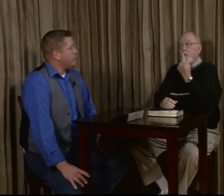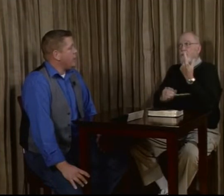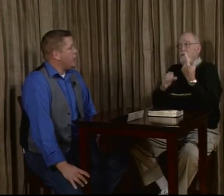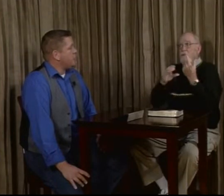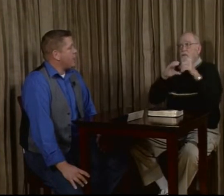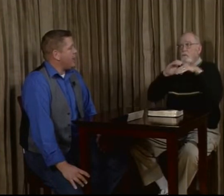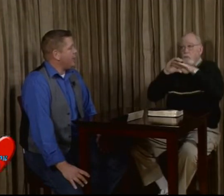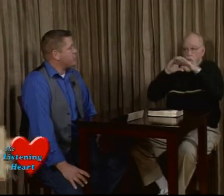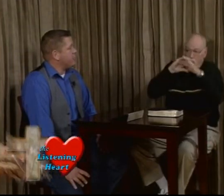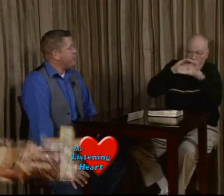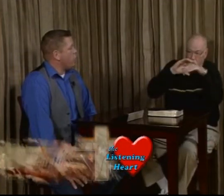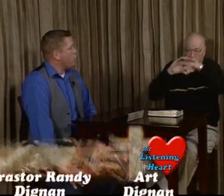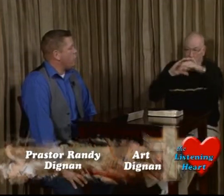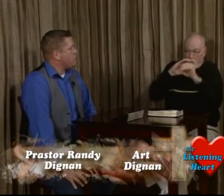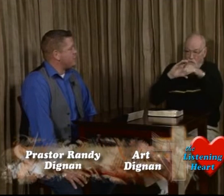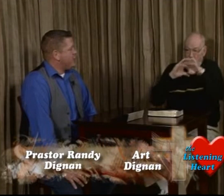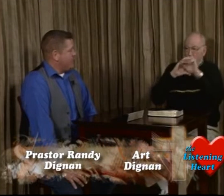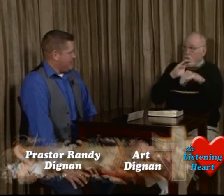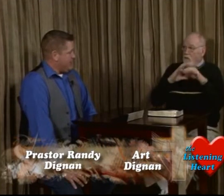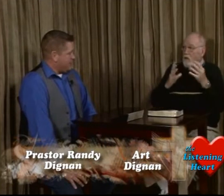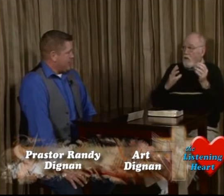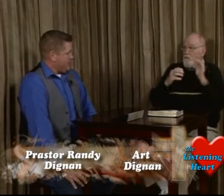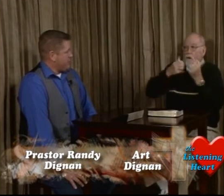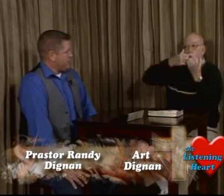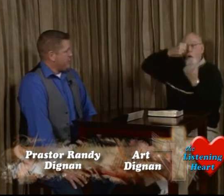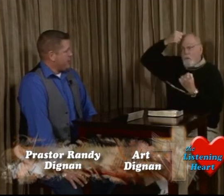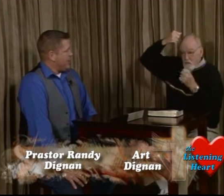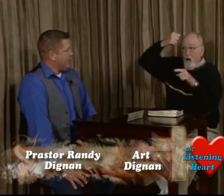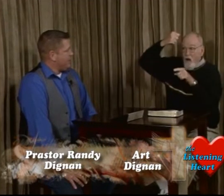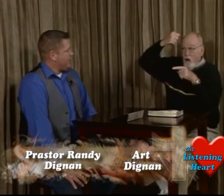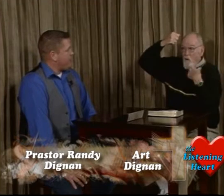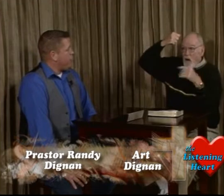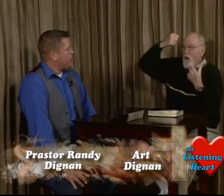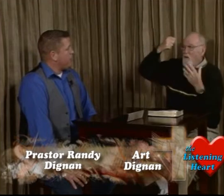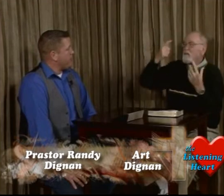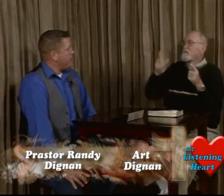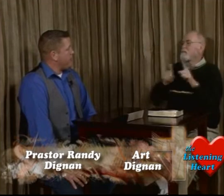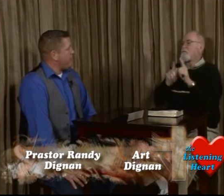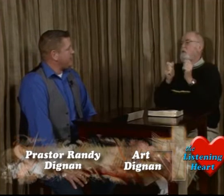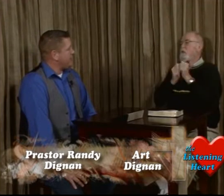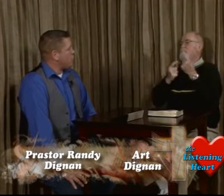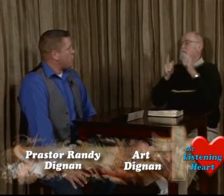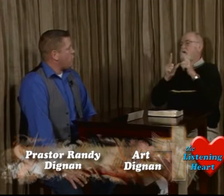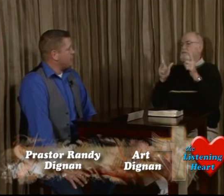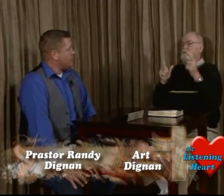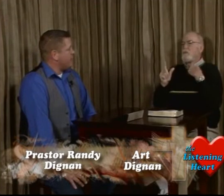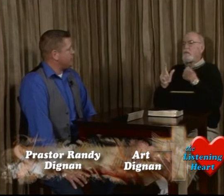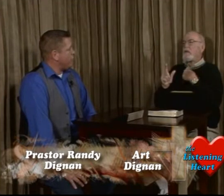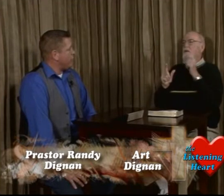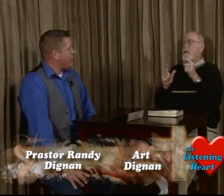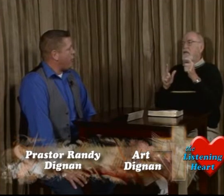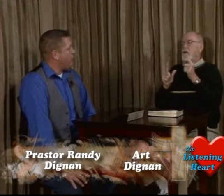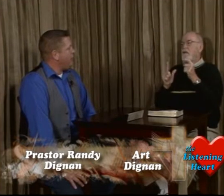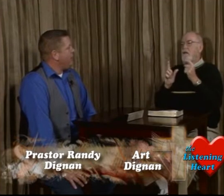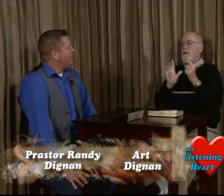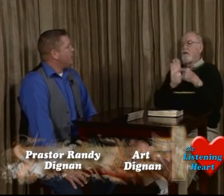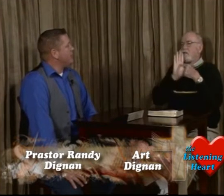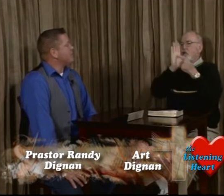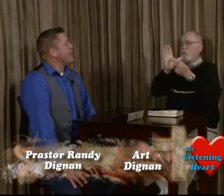change or the vocal cords. I mean, here's my demonstration right now of the tongue. If I open up your mouth, I might see vocal cords and tongues working hard. Well, in sign